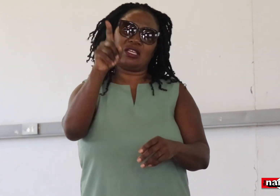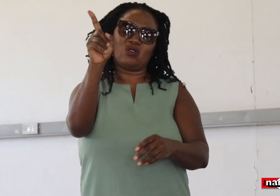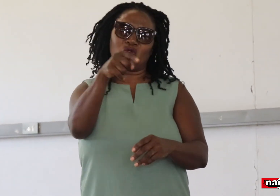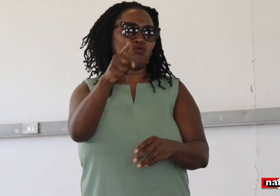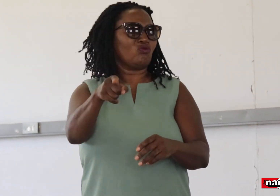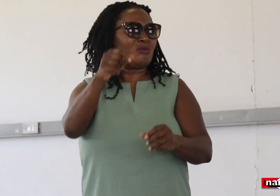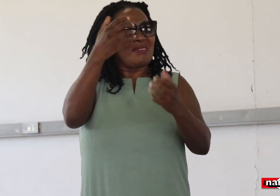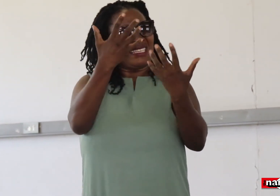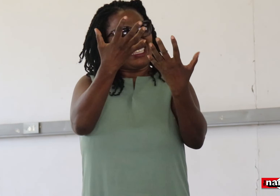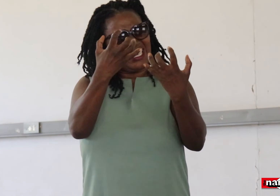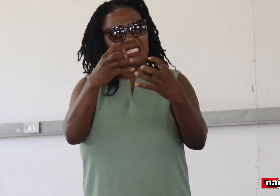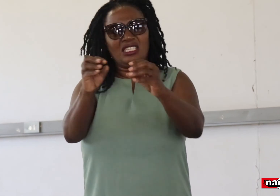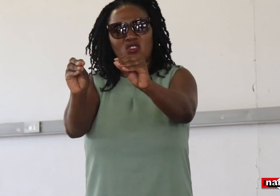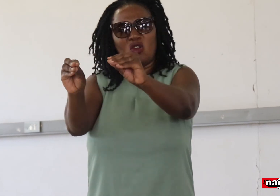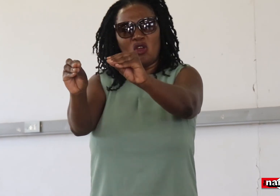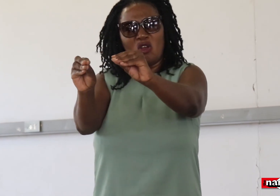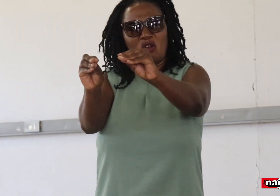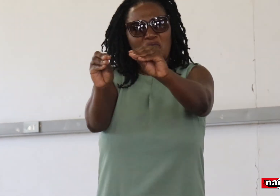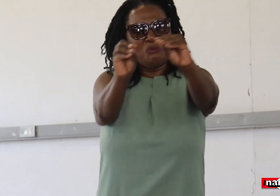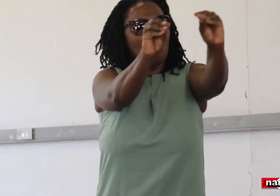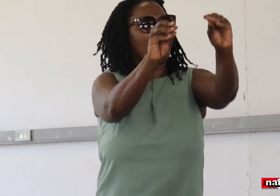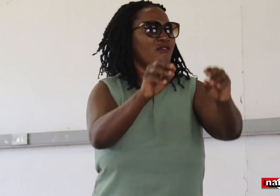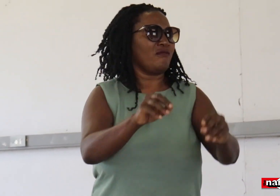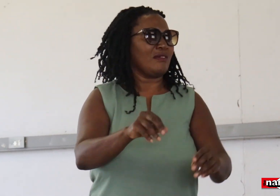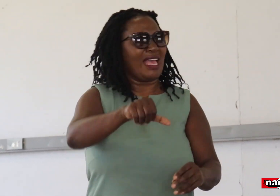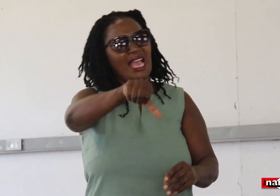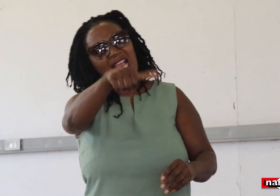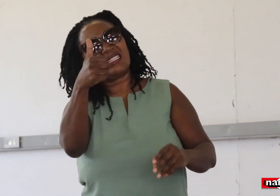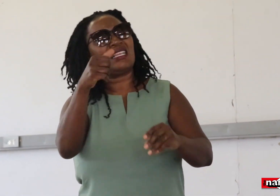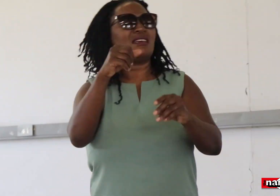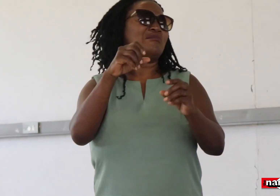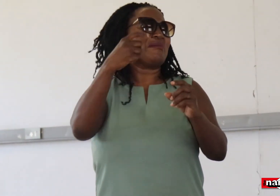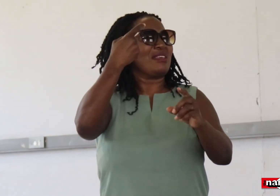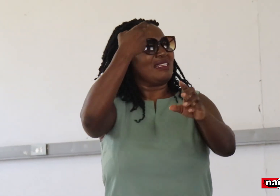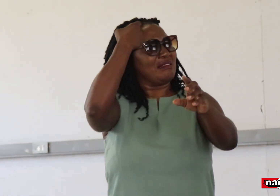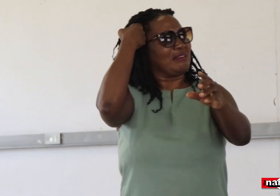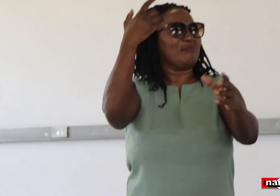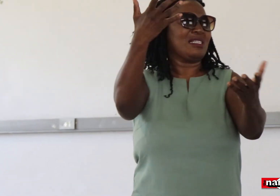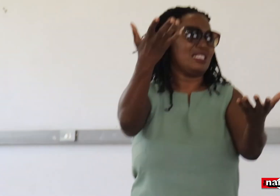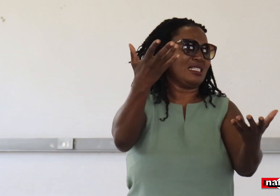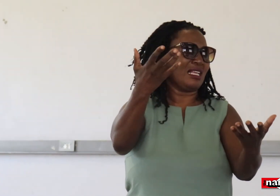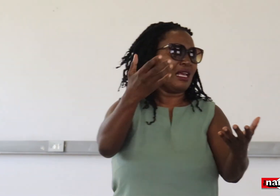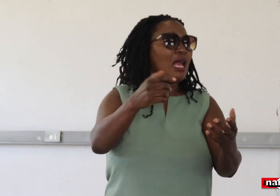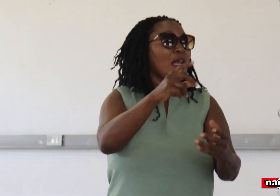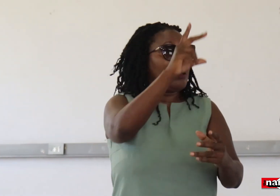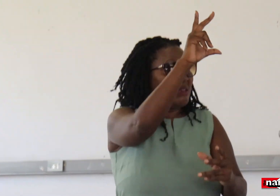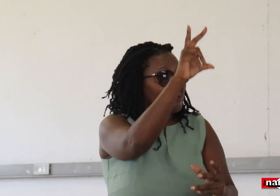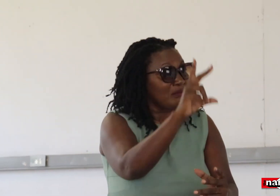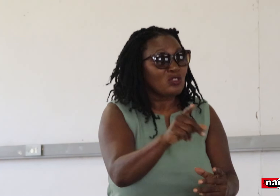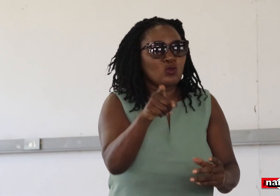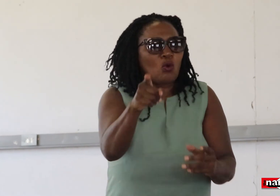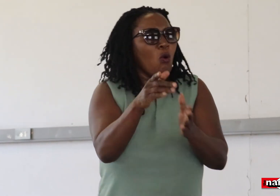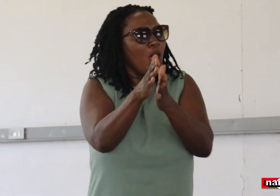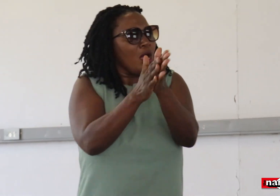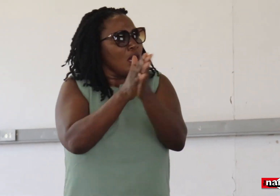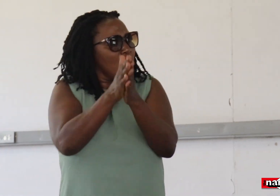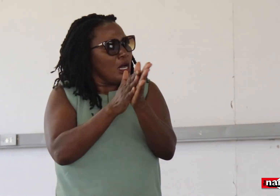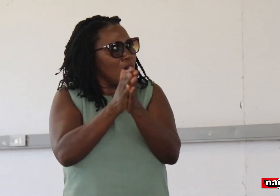the President to get rid of Madame Mesikopuna to other departments. Because